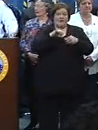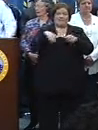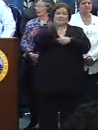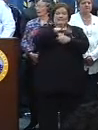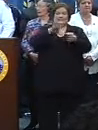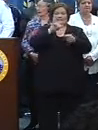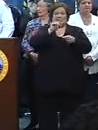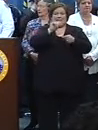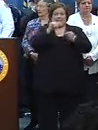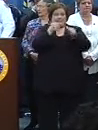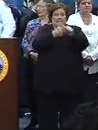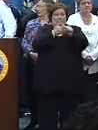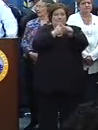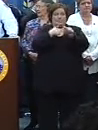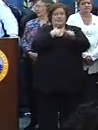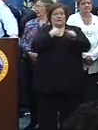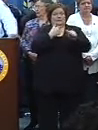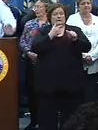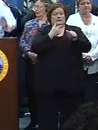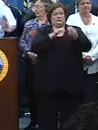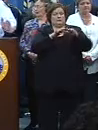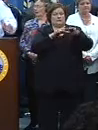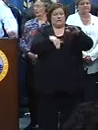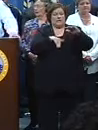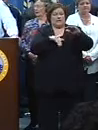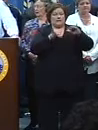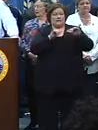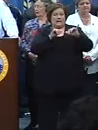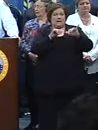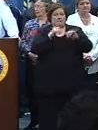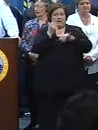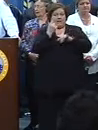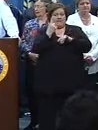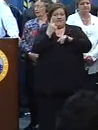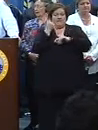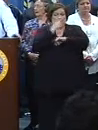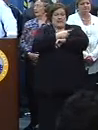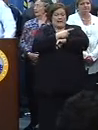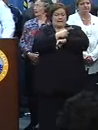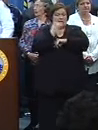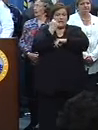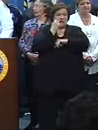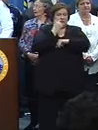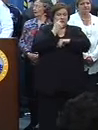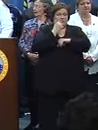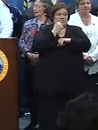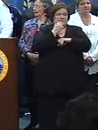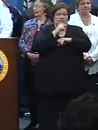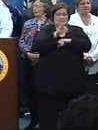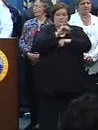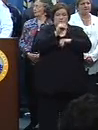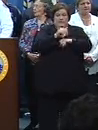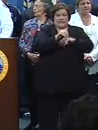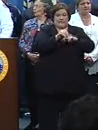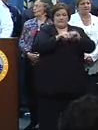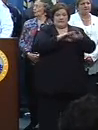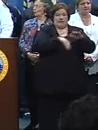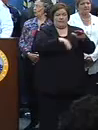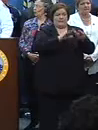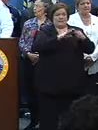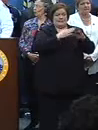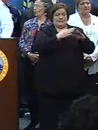itself, we saw a total reduction during the same 11-day period this year last year. Violent crimes were down 9% in the city,